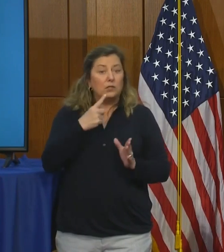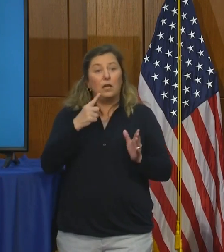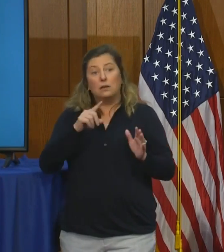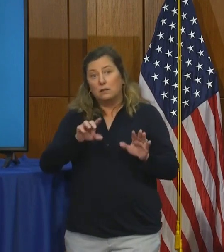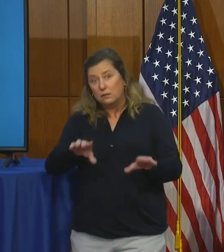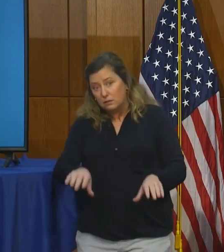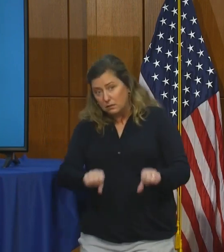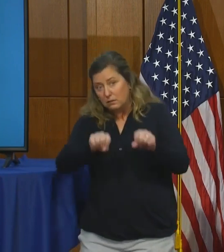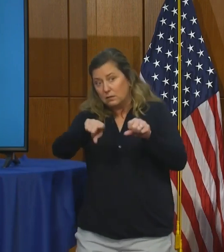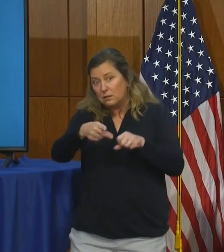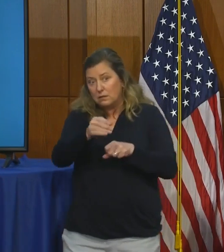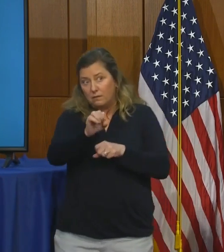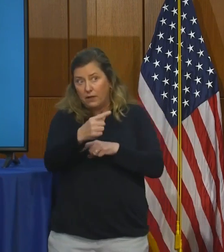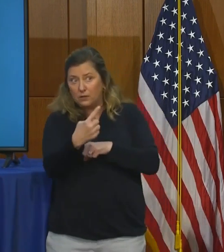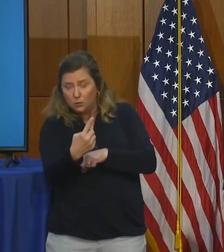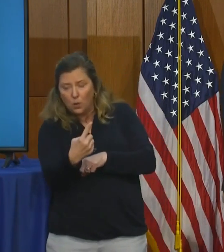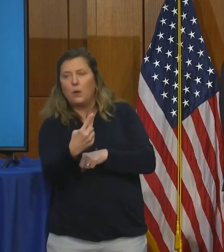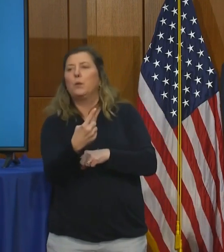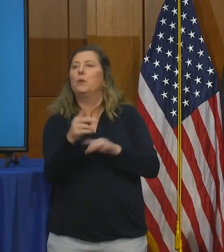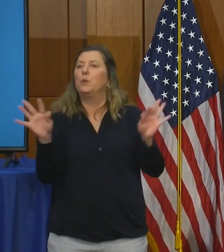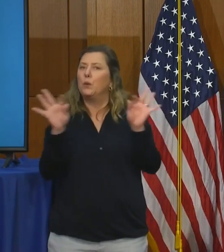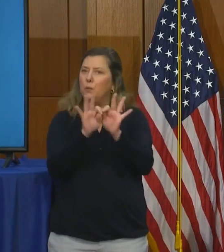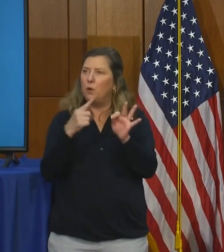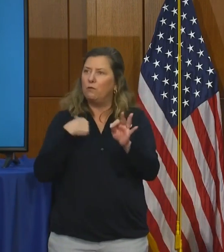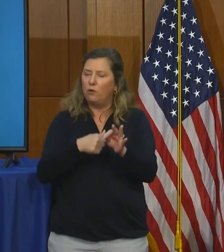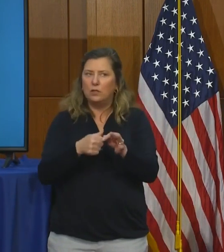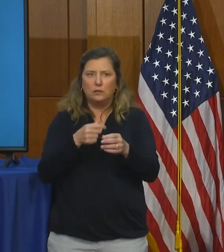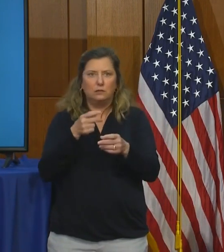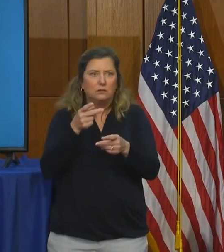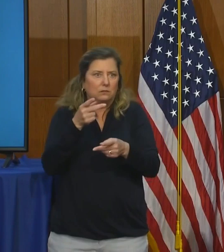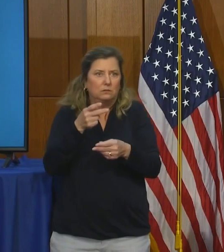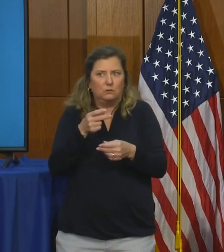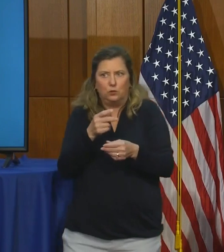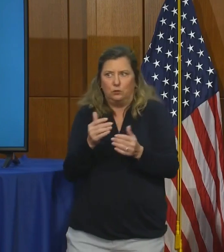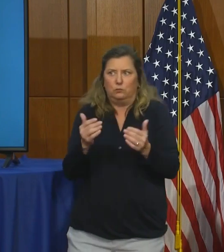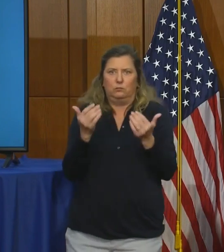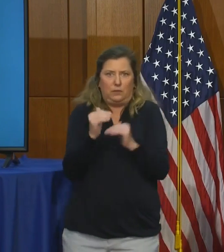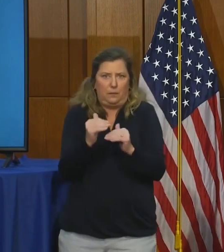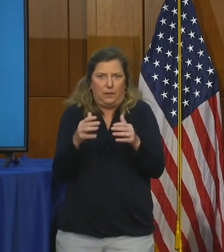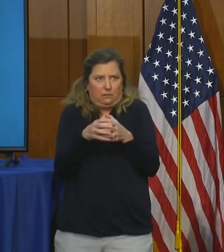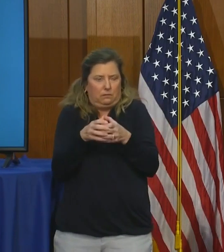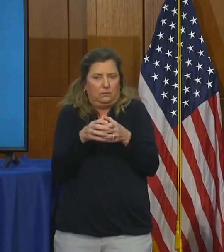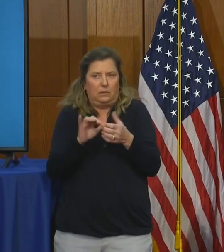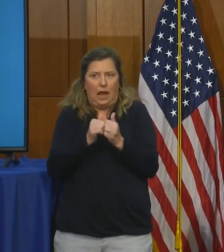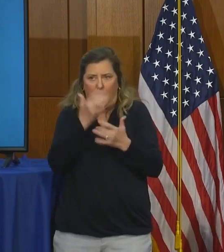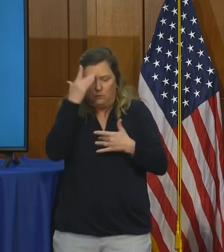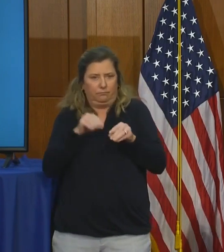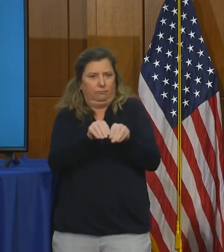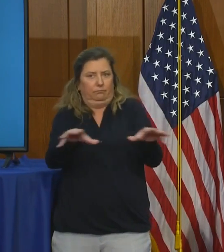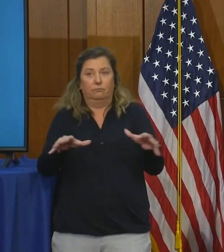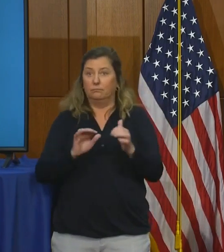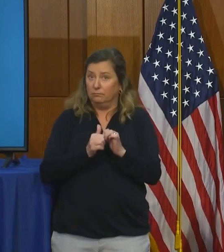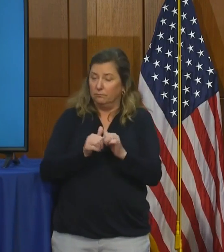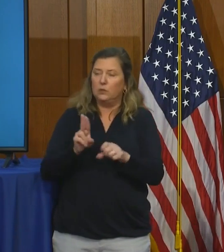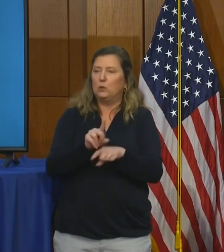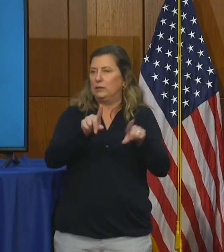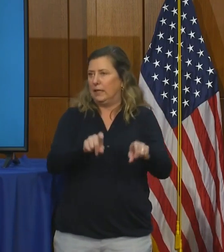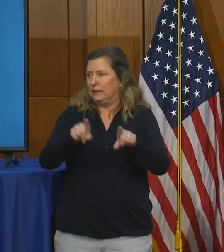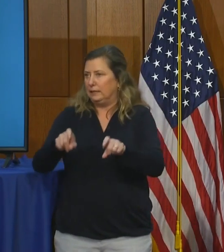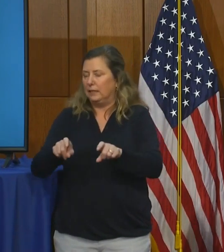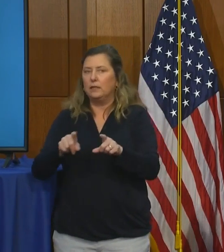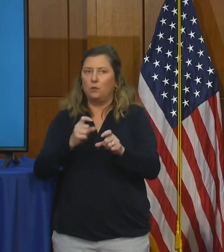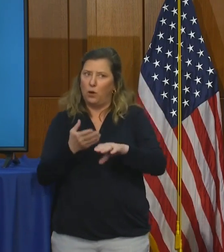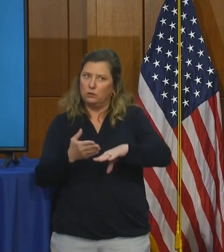will be critical for us to continue to contain the spread of this disease through testing and